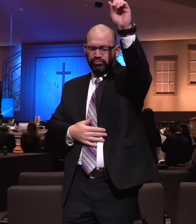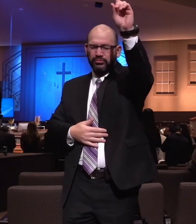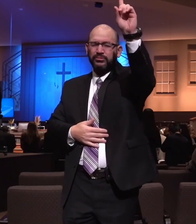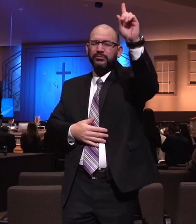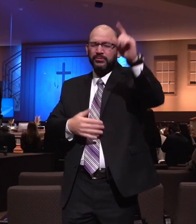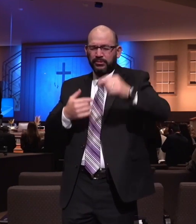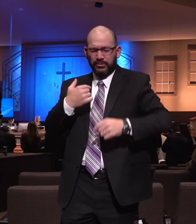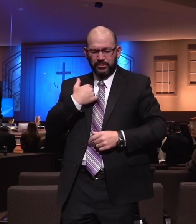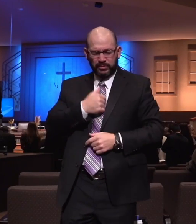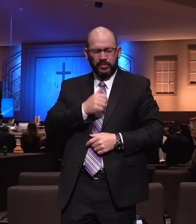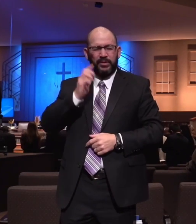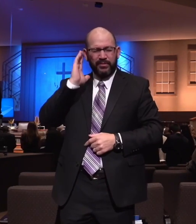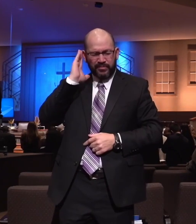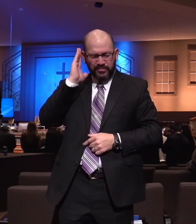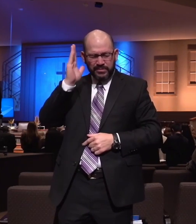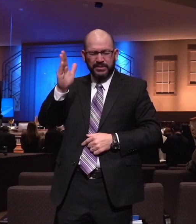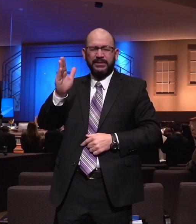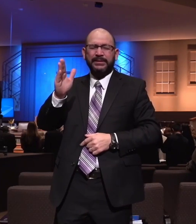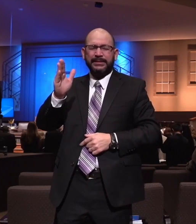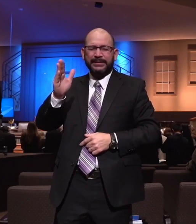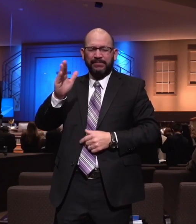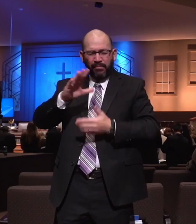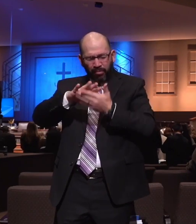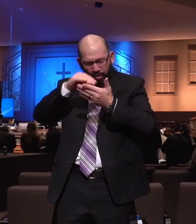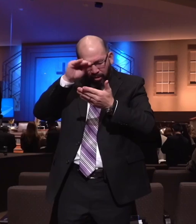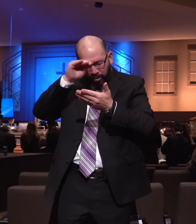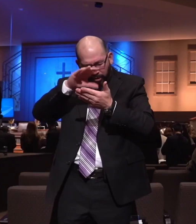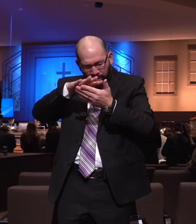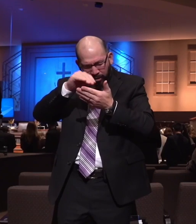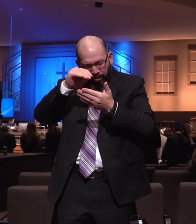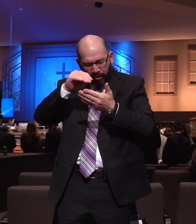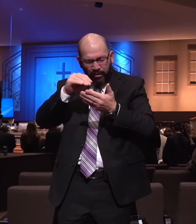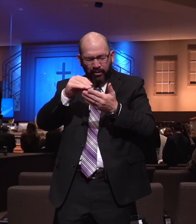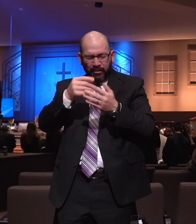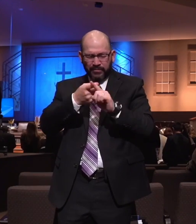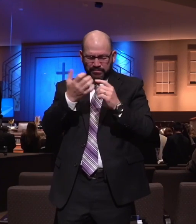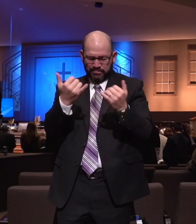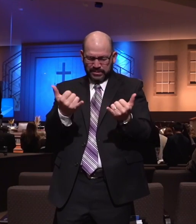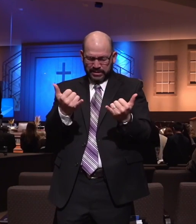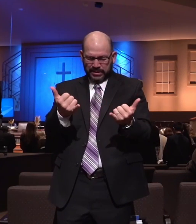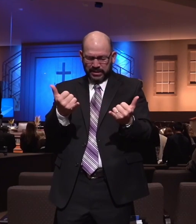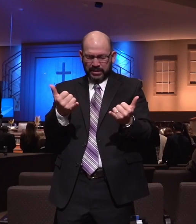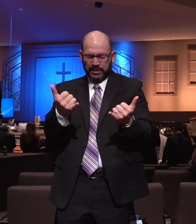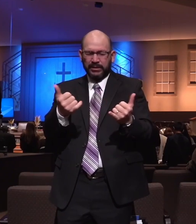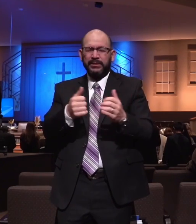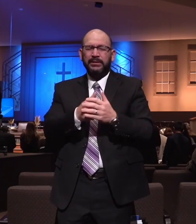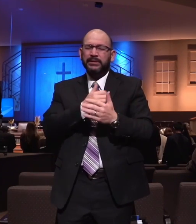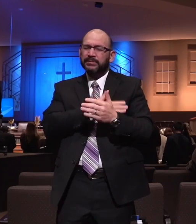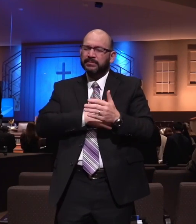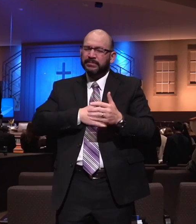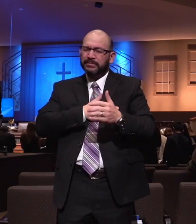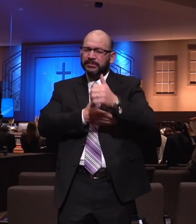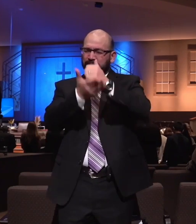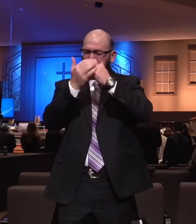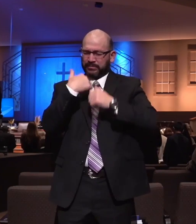us tonight to learn from such a time like this. And Lord, that you would help us to recognize our need